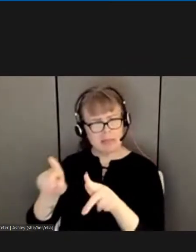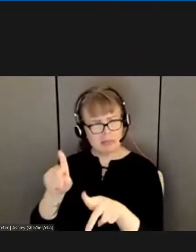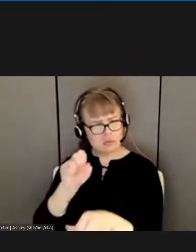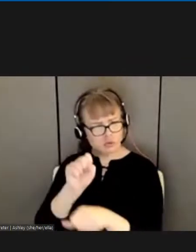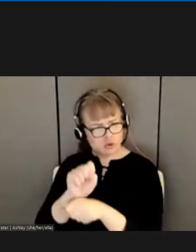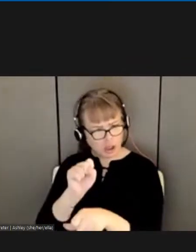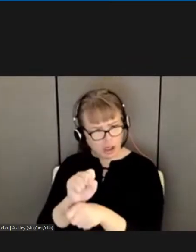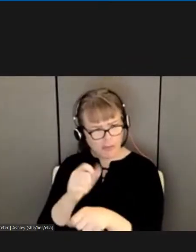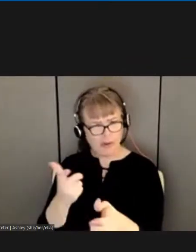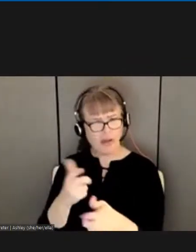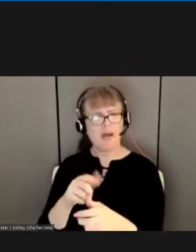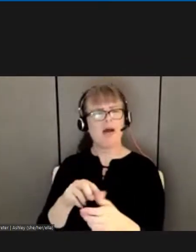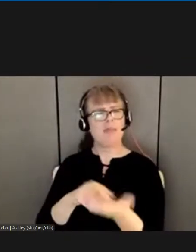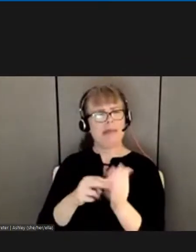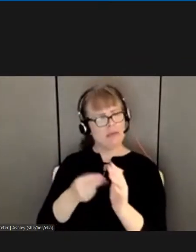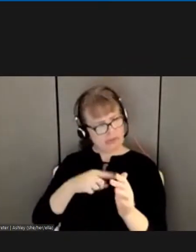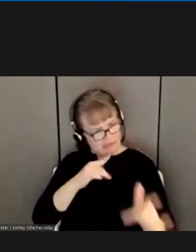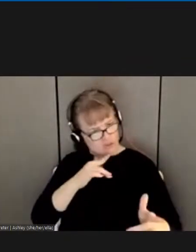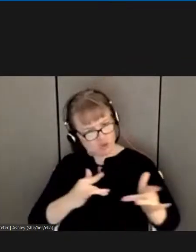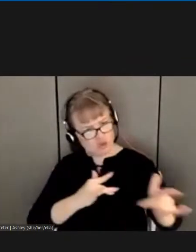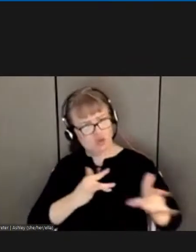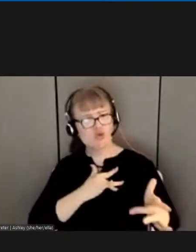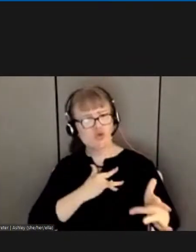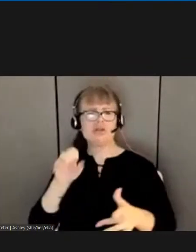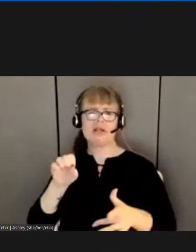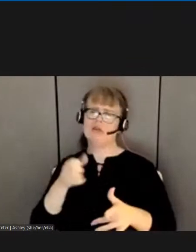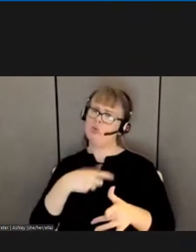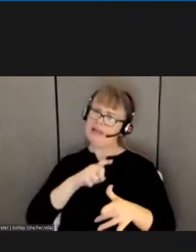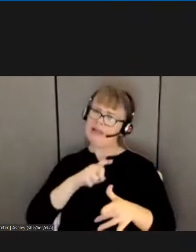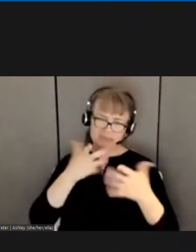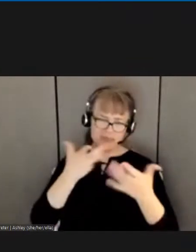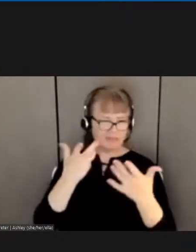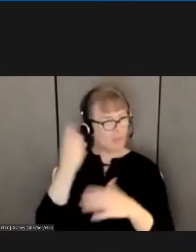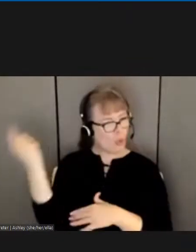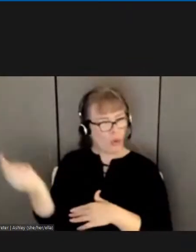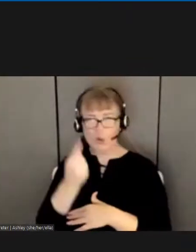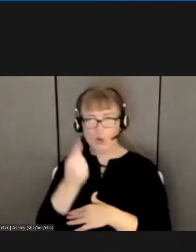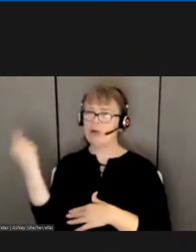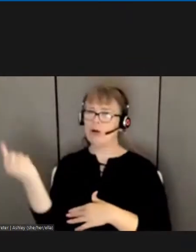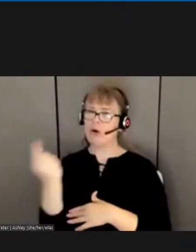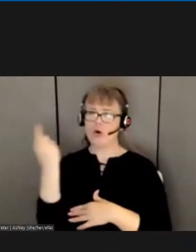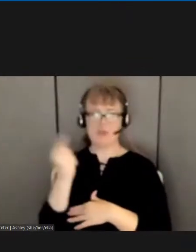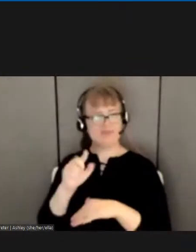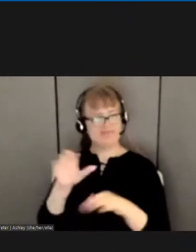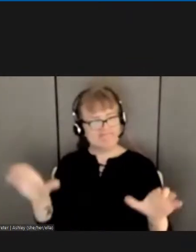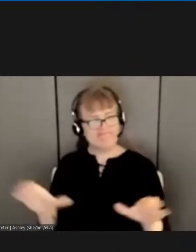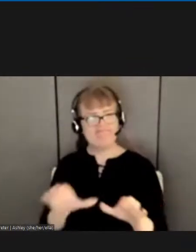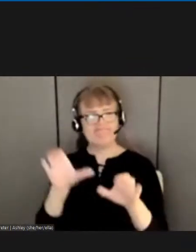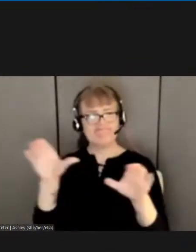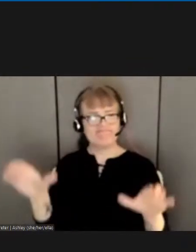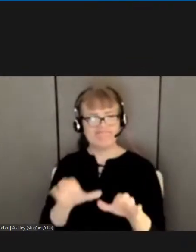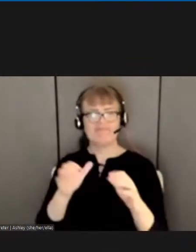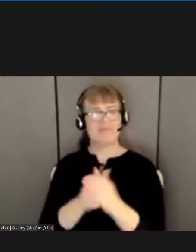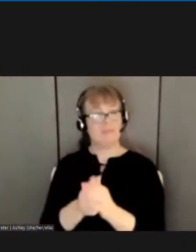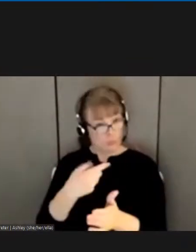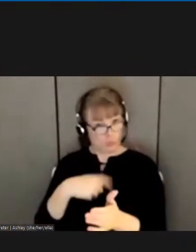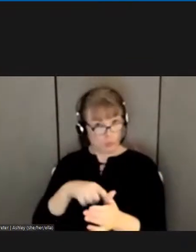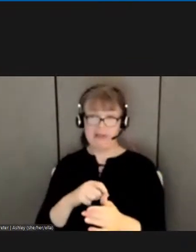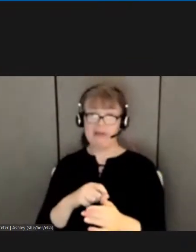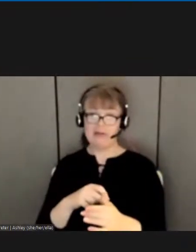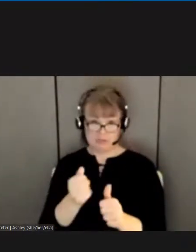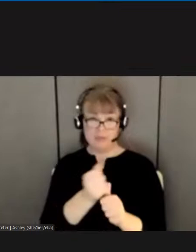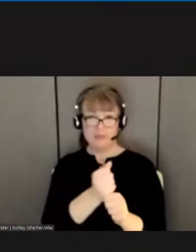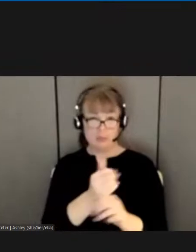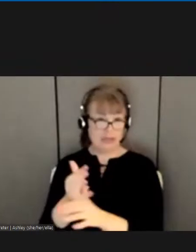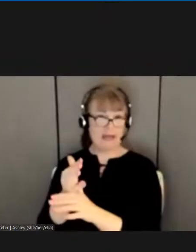actively working and trust and believe this. We are prepared and you will be represented.